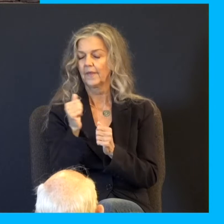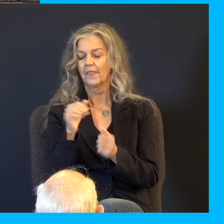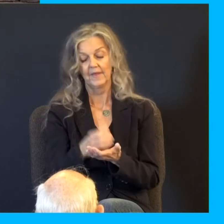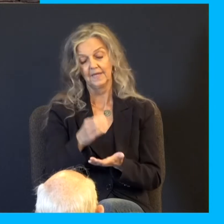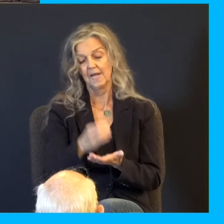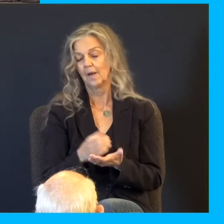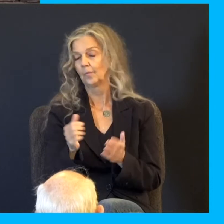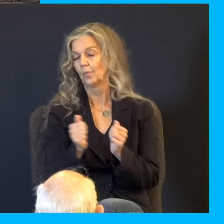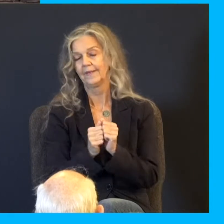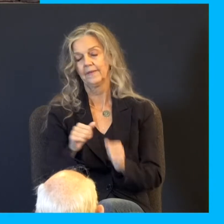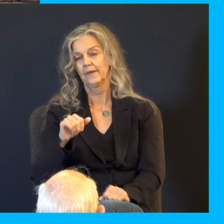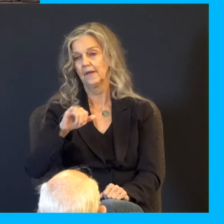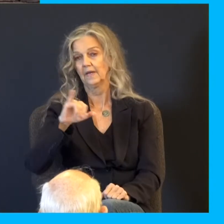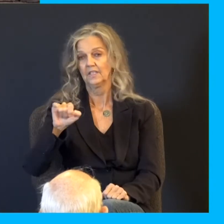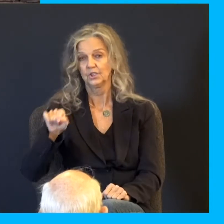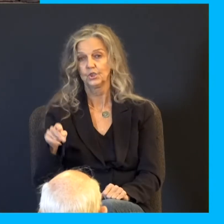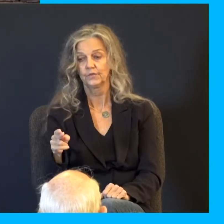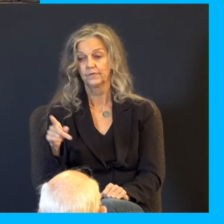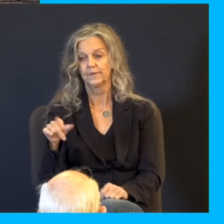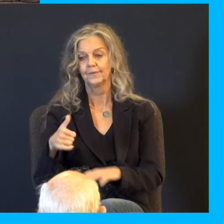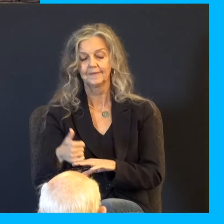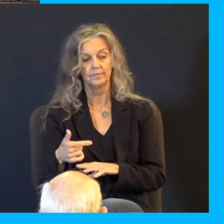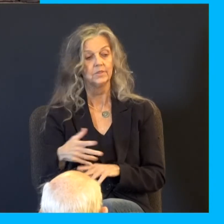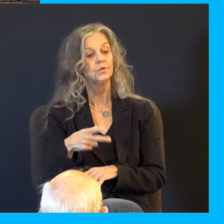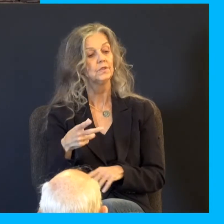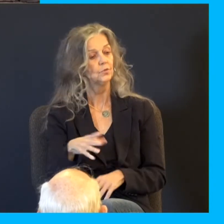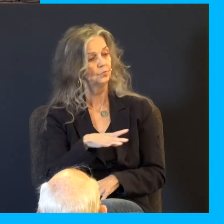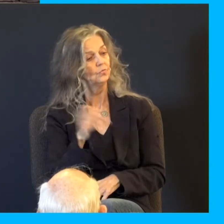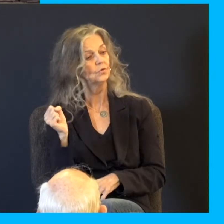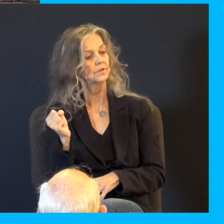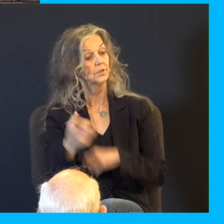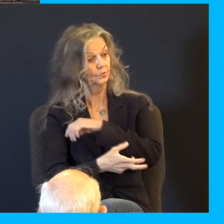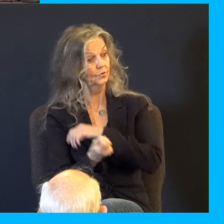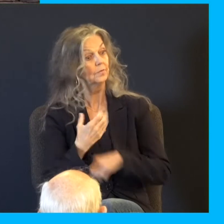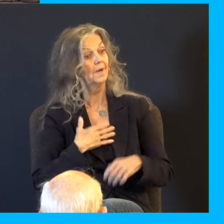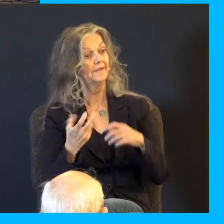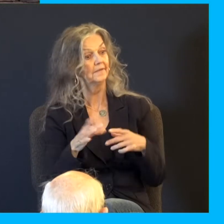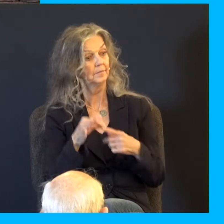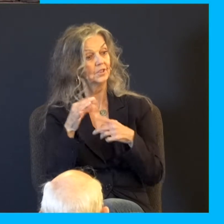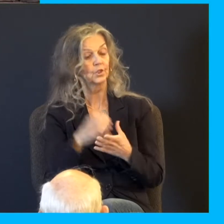or divine. So set them up and say, you've taken my special cup. And so the servant, verse 6, overtook them.